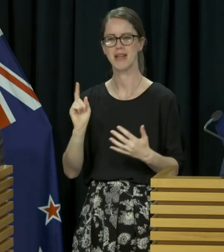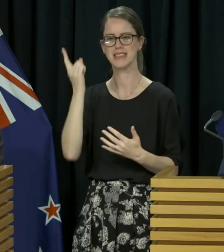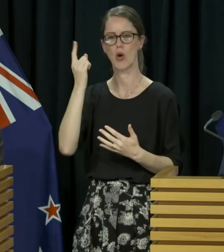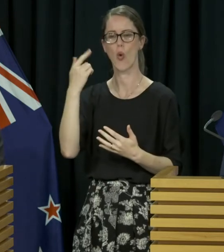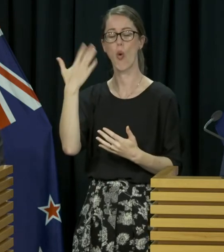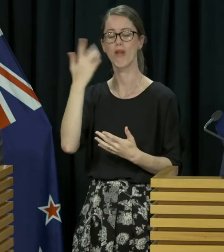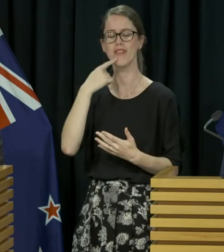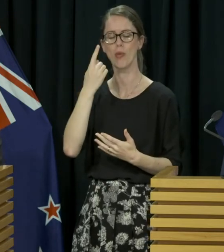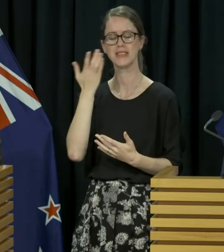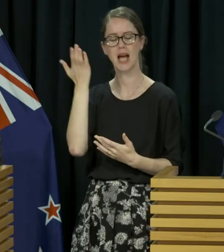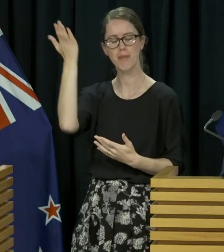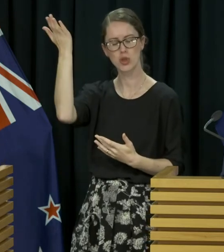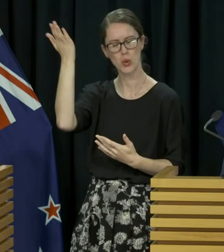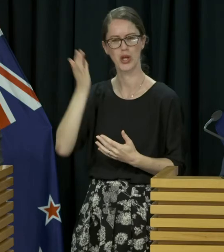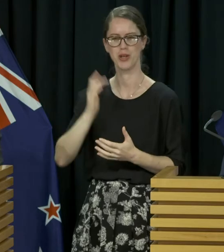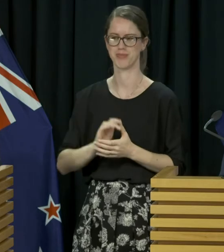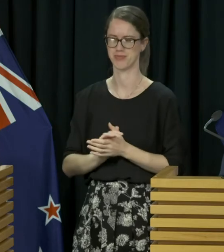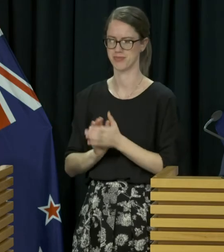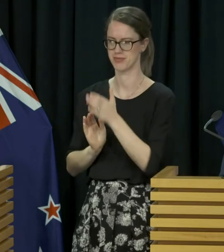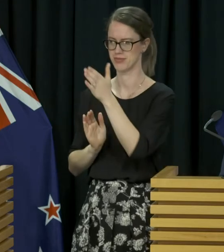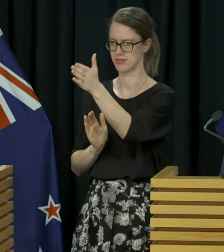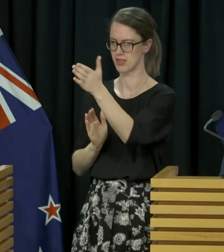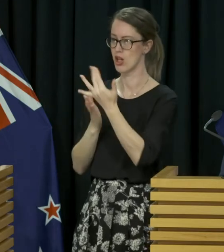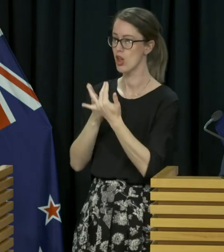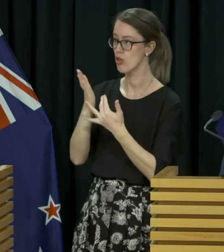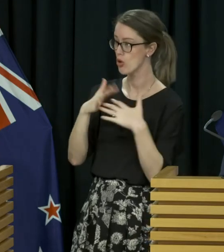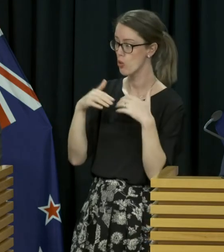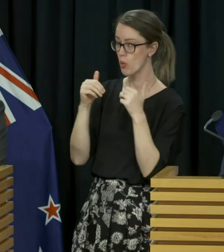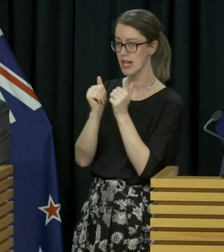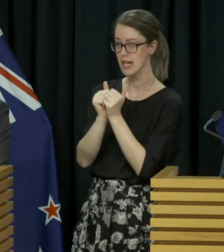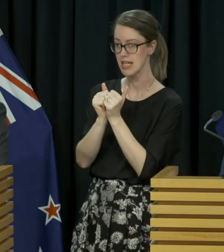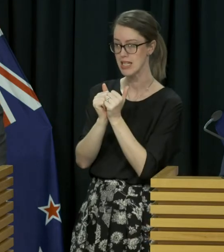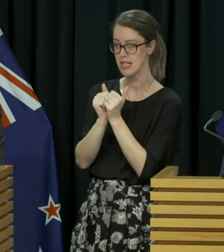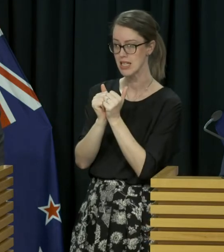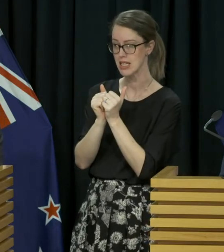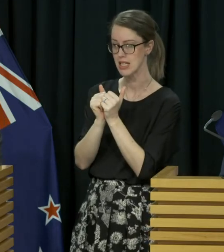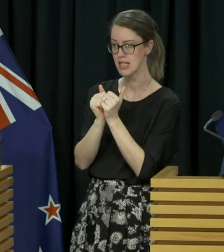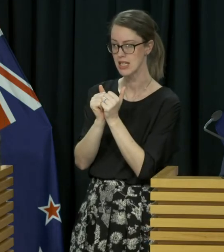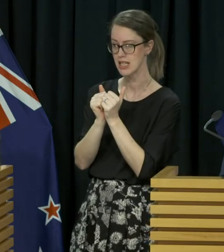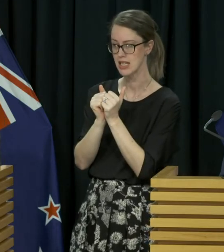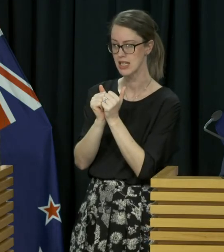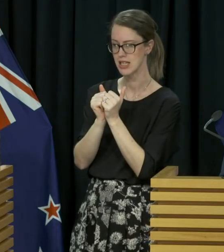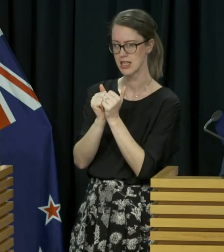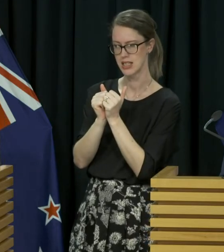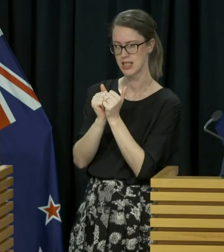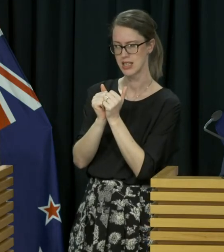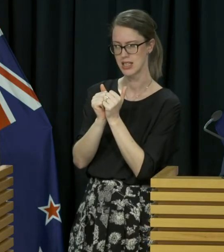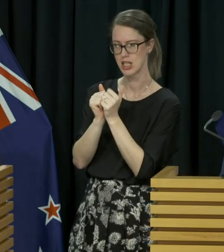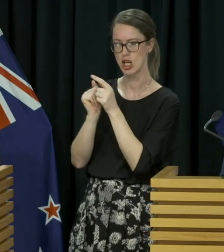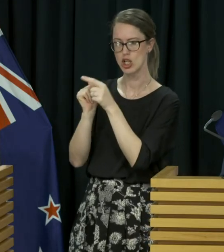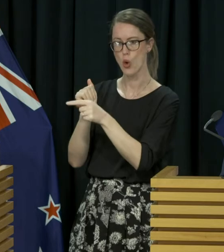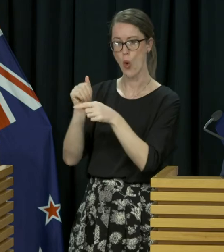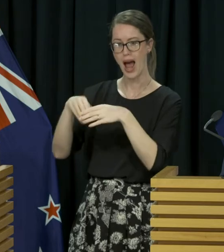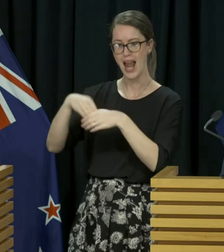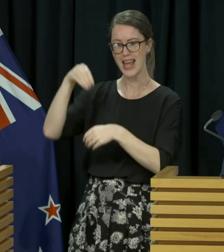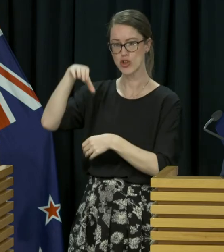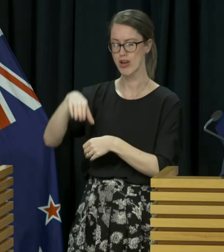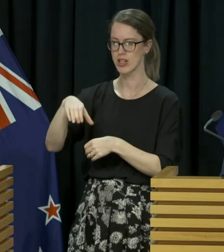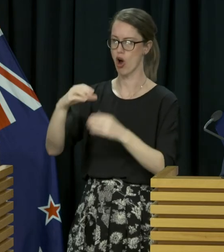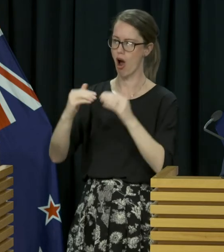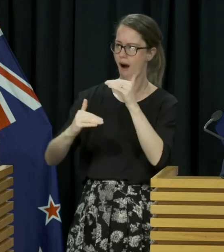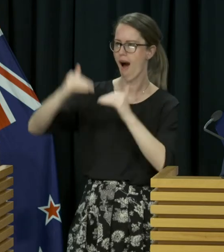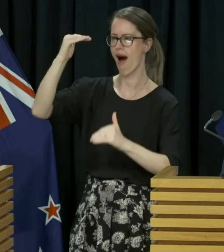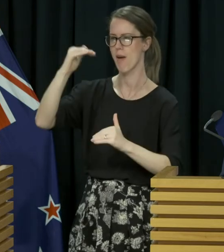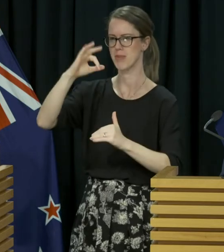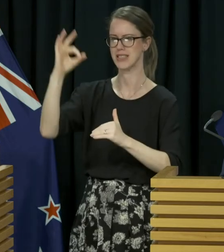all of the comments on that to her. Over the weekend, you secured the highest margin in the country in your electorate seat. How does it feel